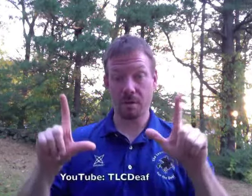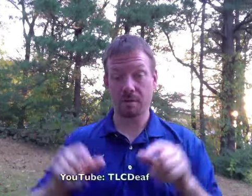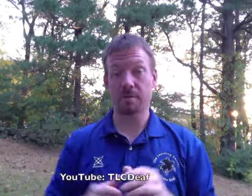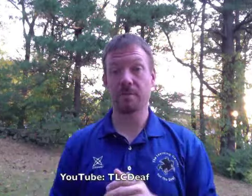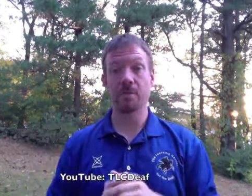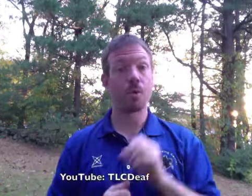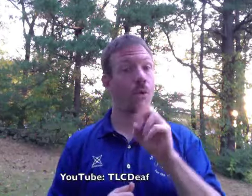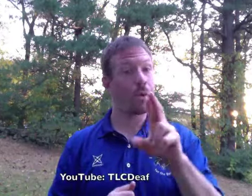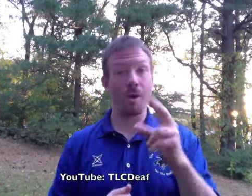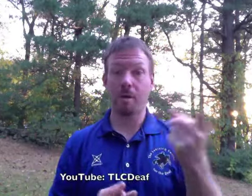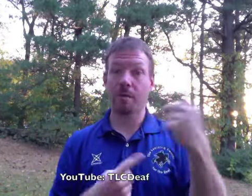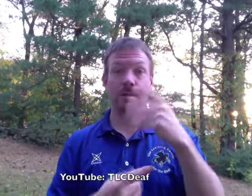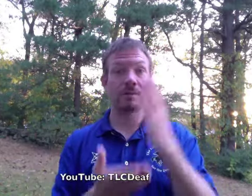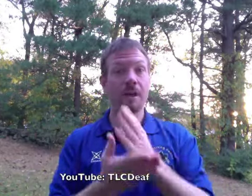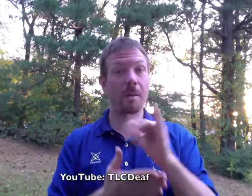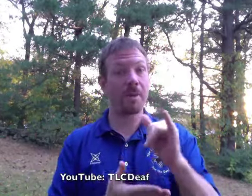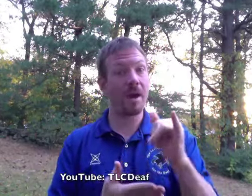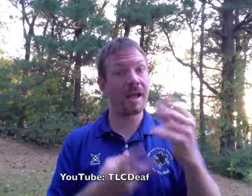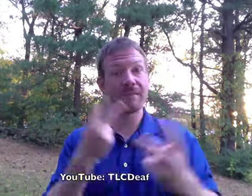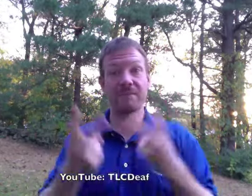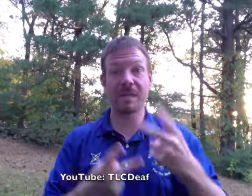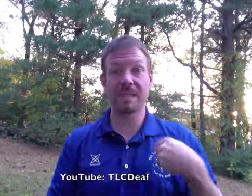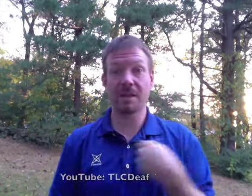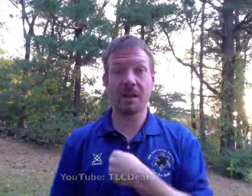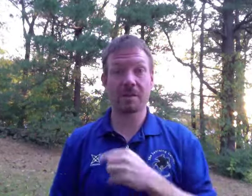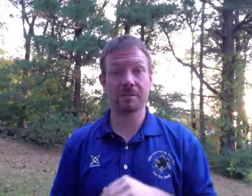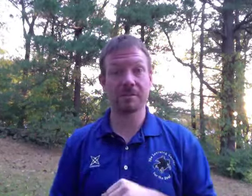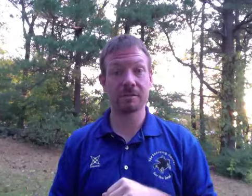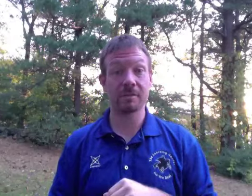keeping up with our monthly vlogs, or stopping by for a visit.